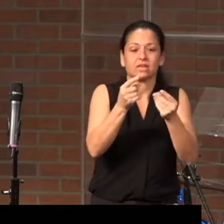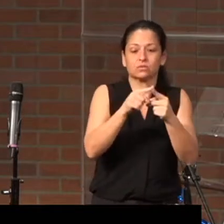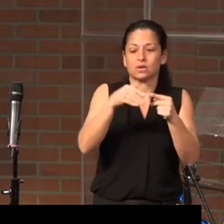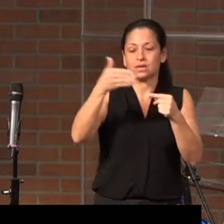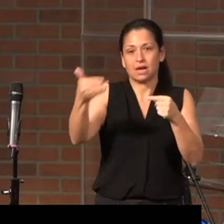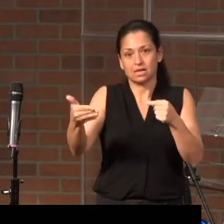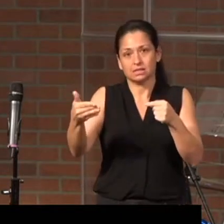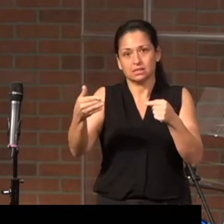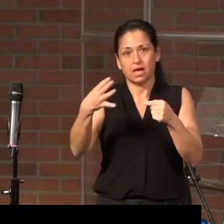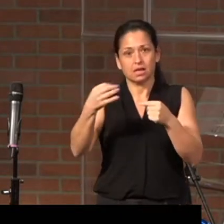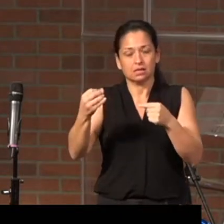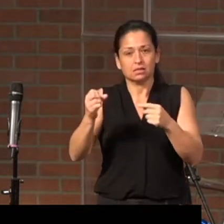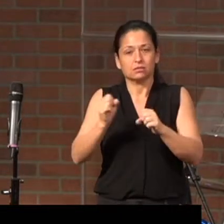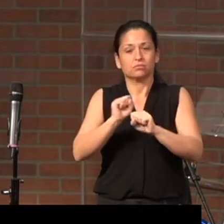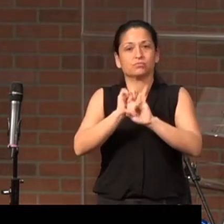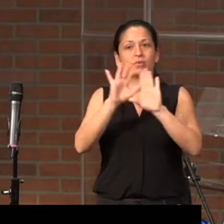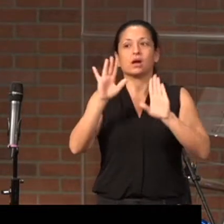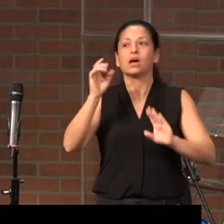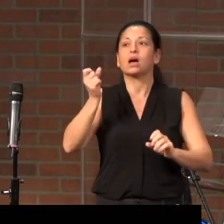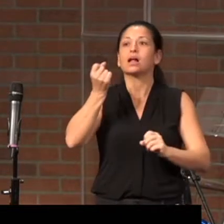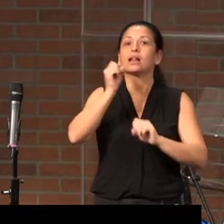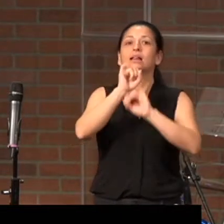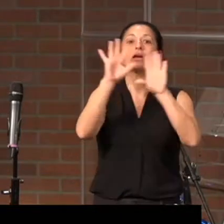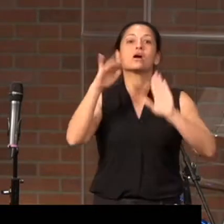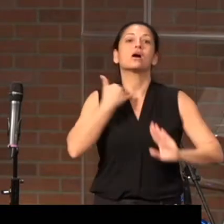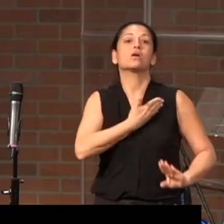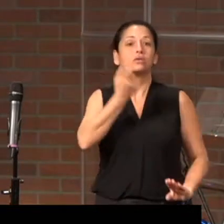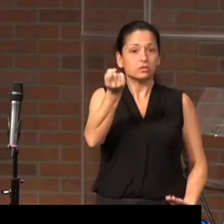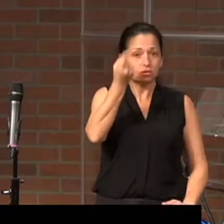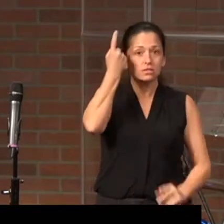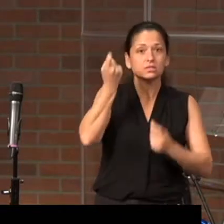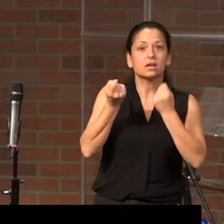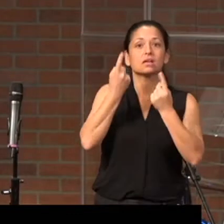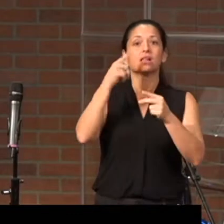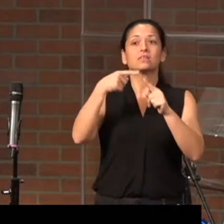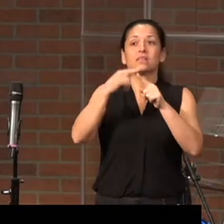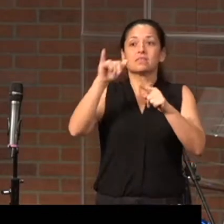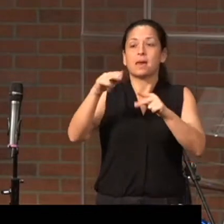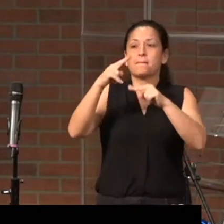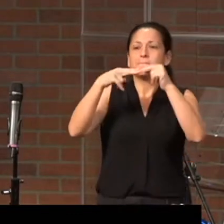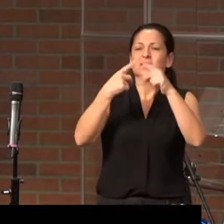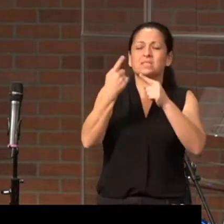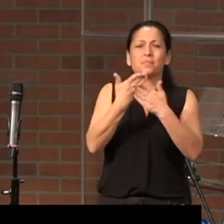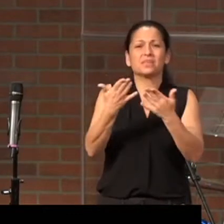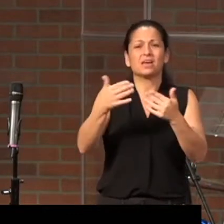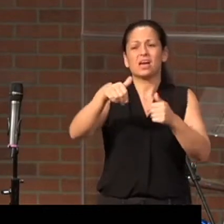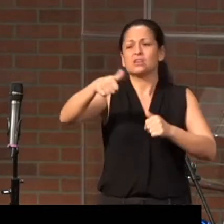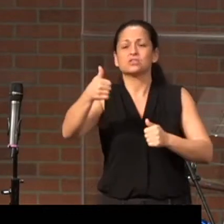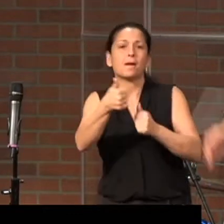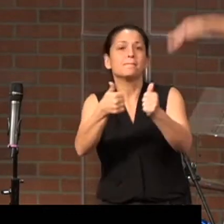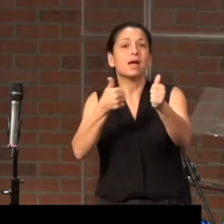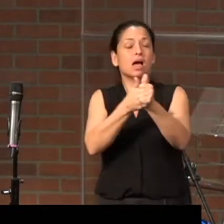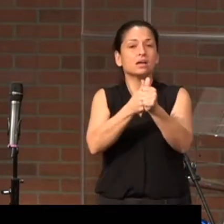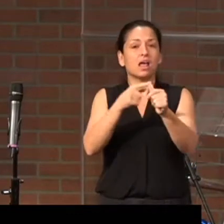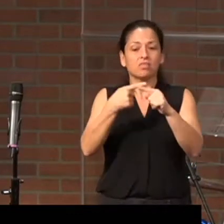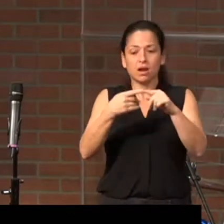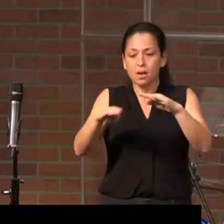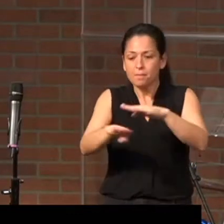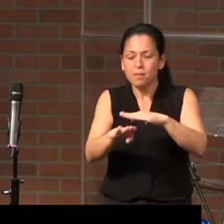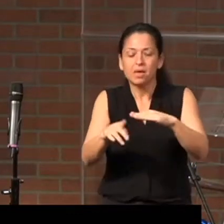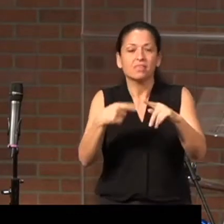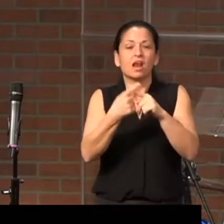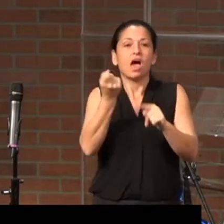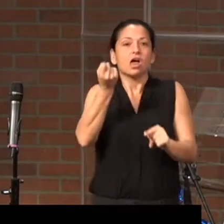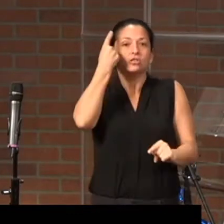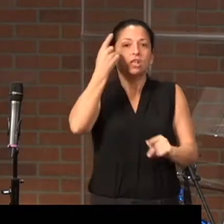and enlightens our understanding of it. And then that builds something else behind it. And then we get to the bottom and it comes back to the